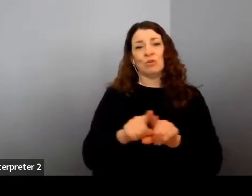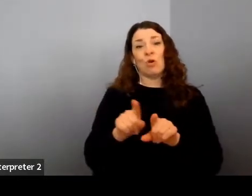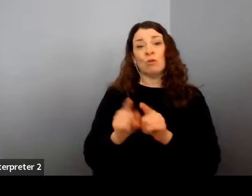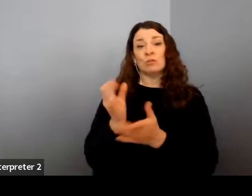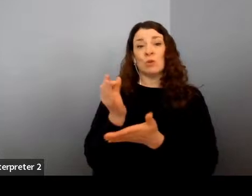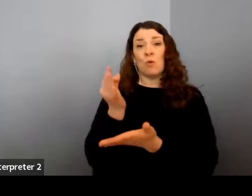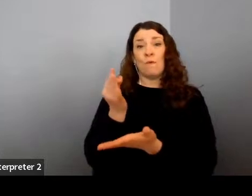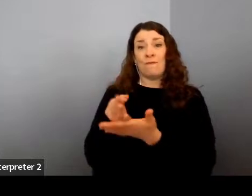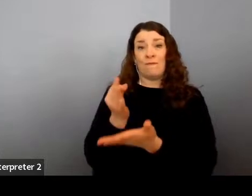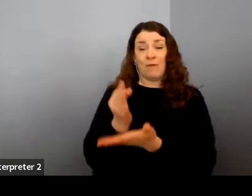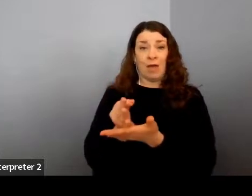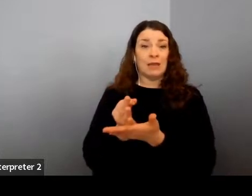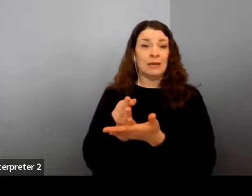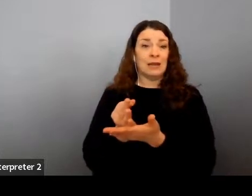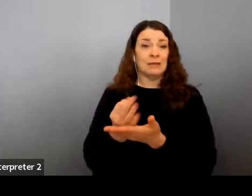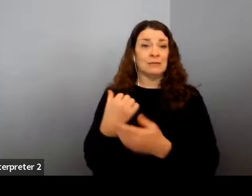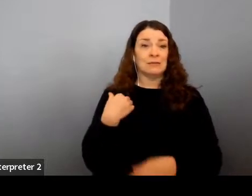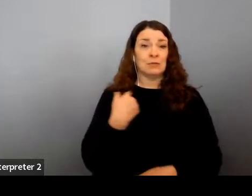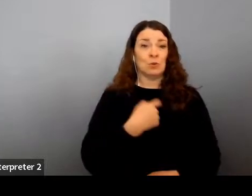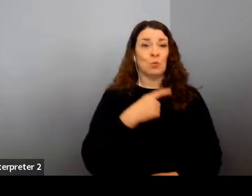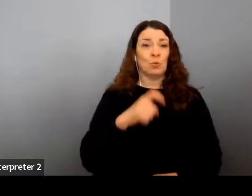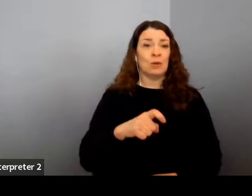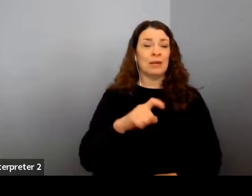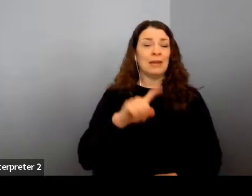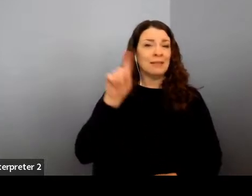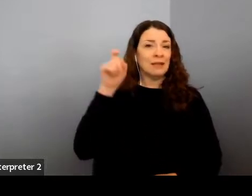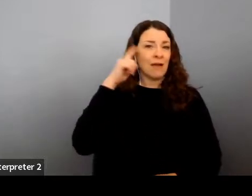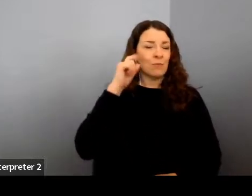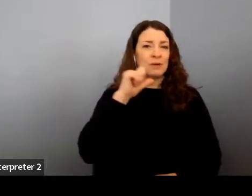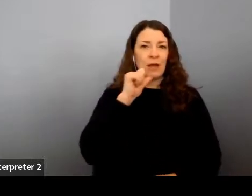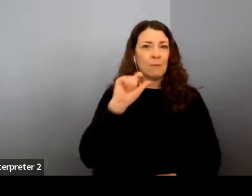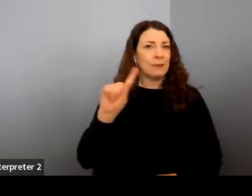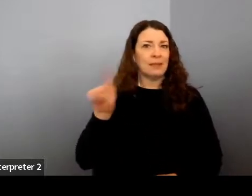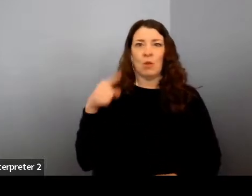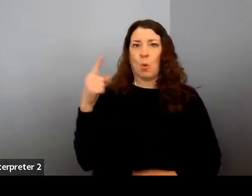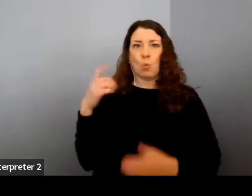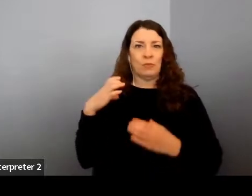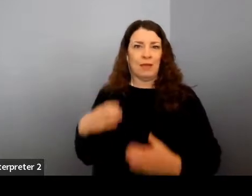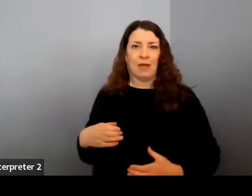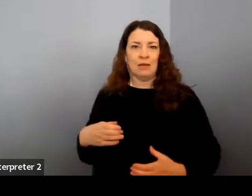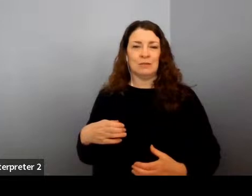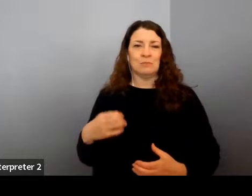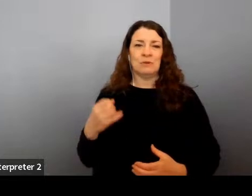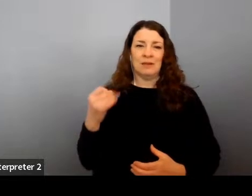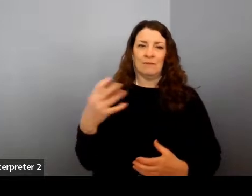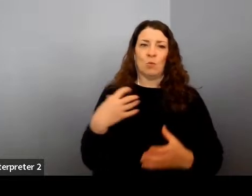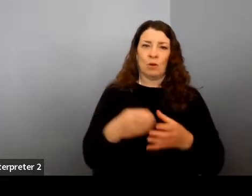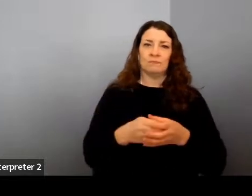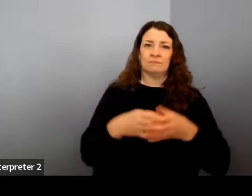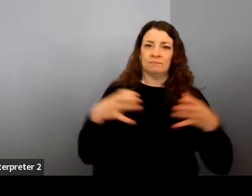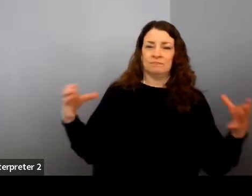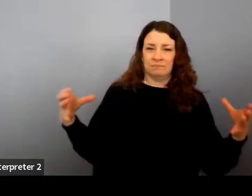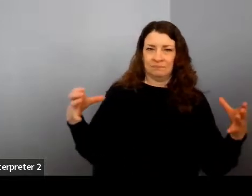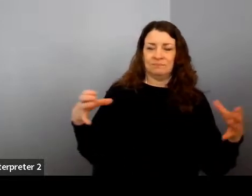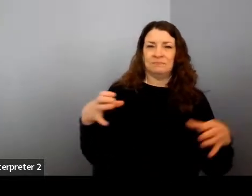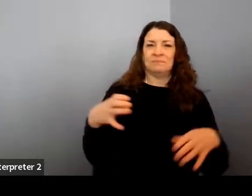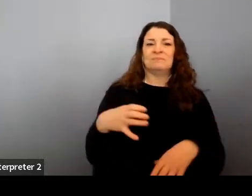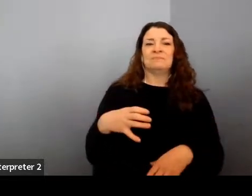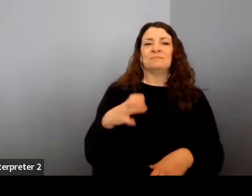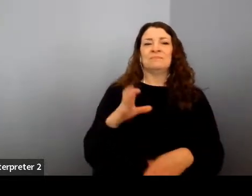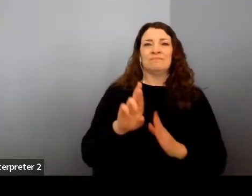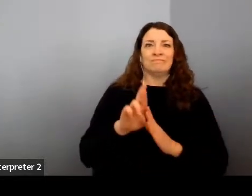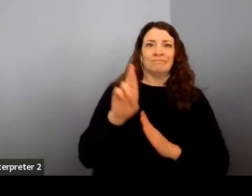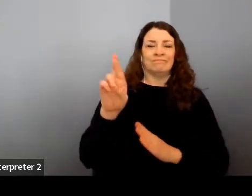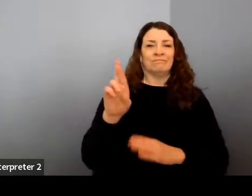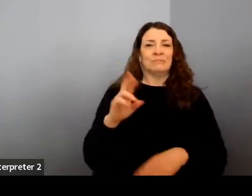commercial space industry where government is not the only customer. You know, if we want to expand Earth's economic sphere, we need an actual industry. We